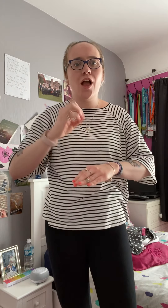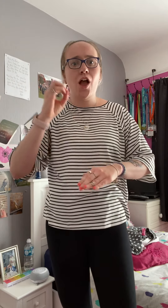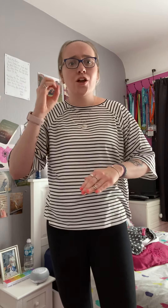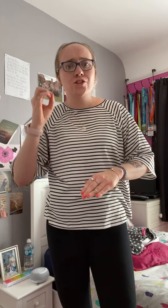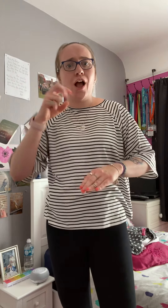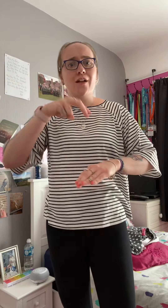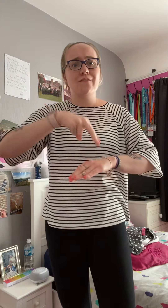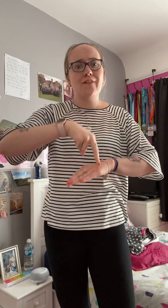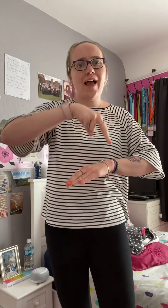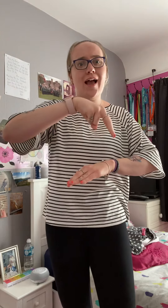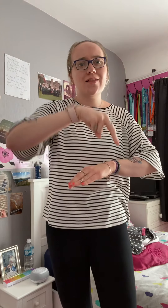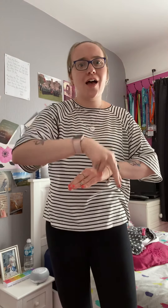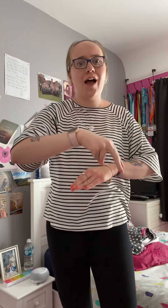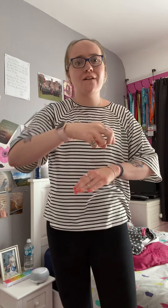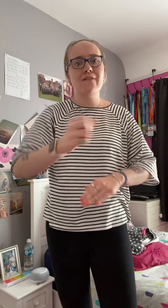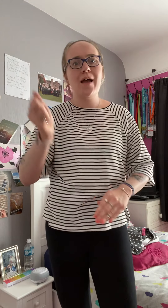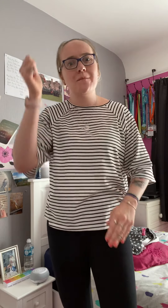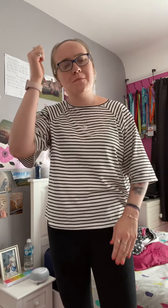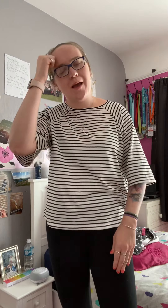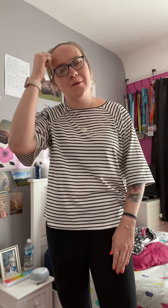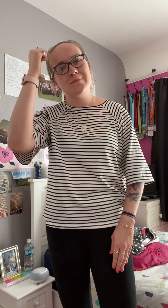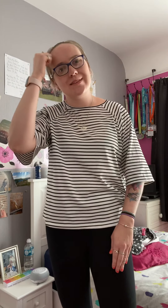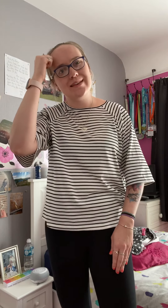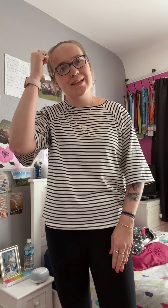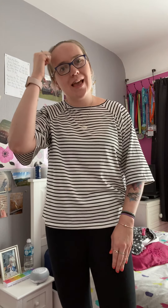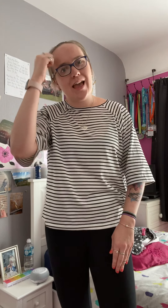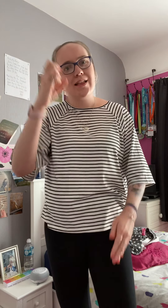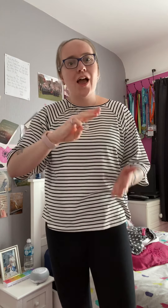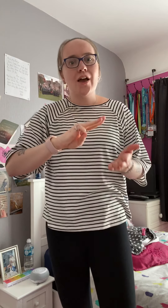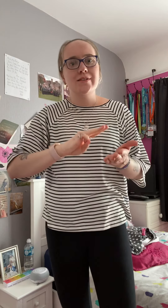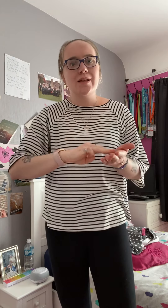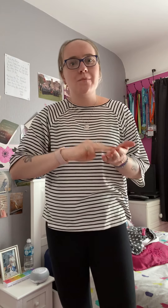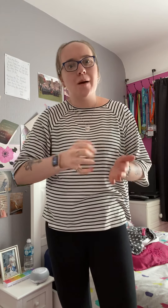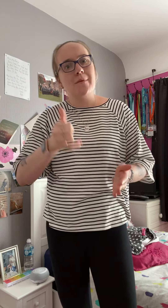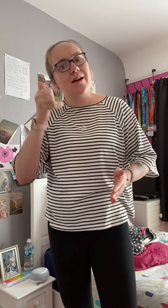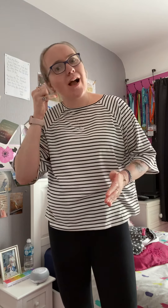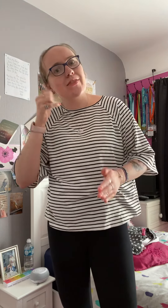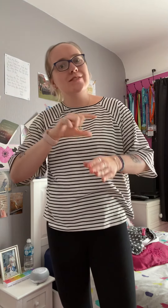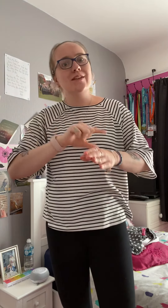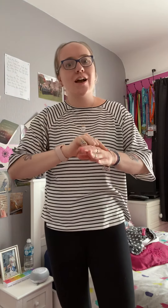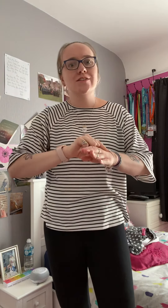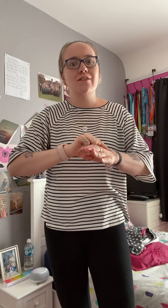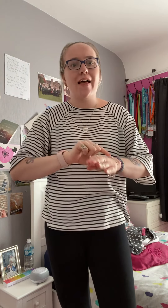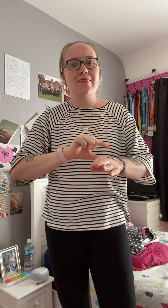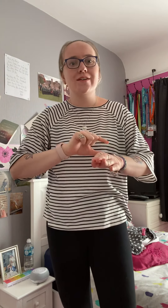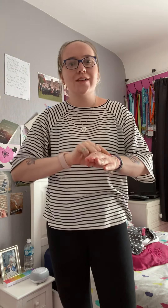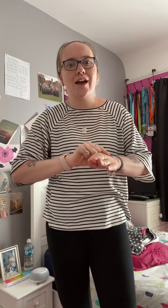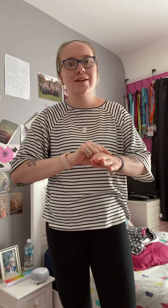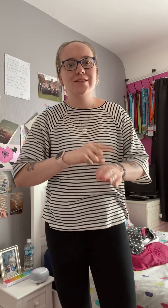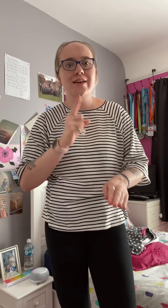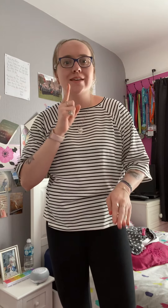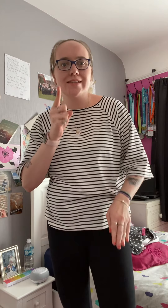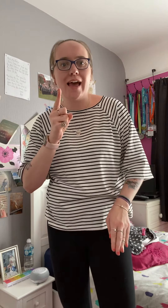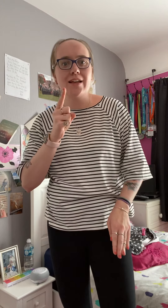Nun fell off and bumped his head So mama called the doctor and the doctor said